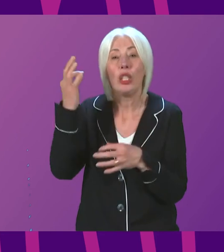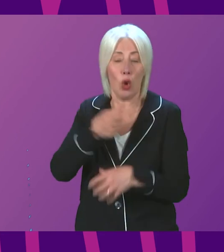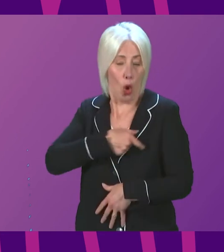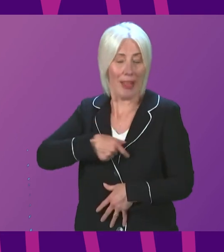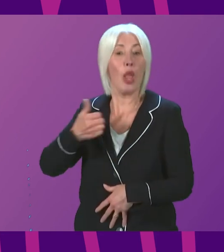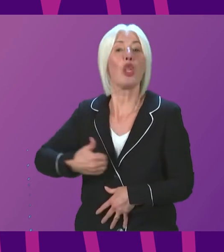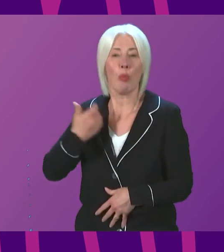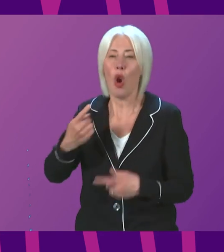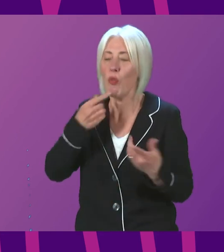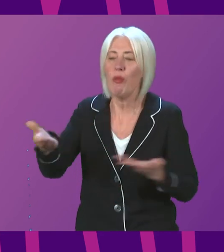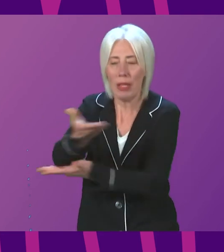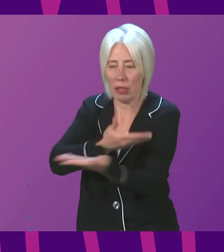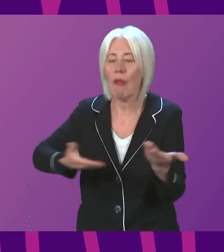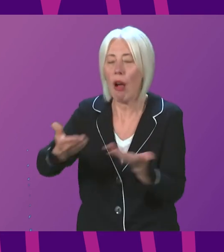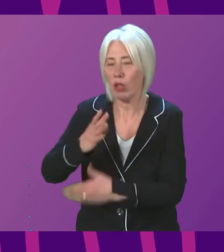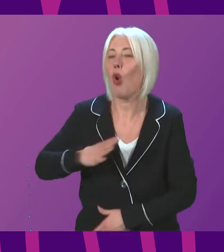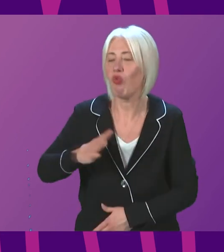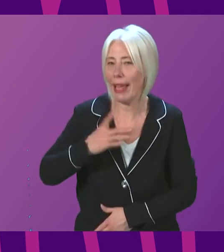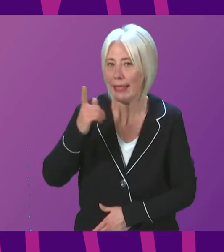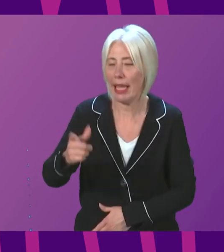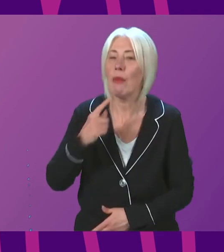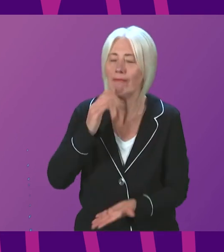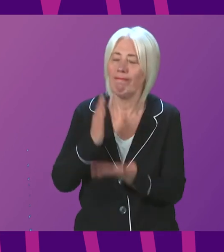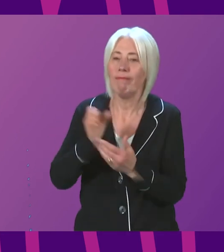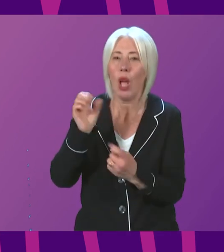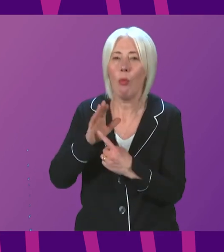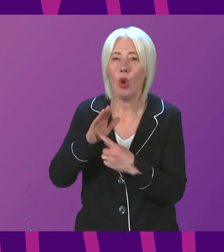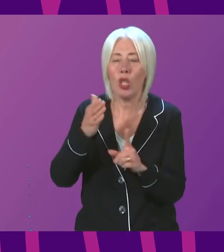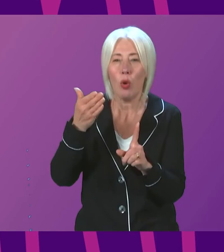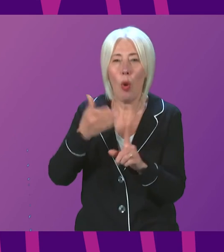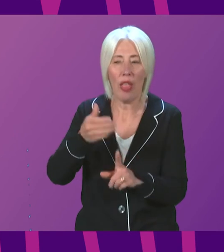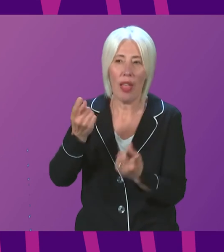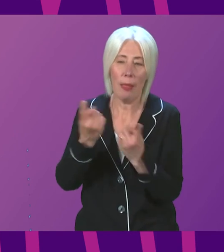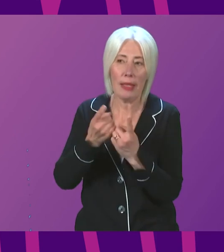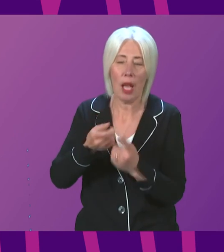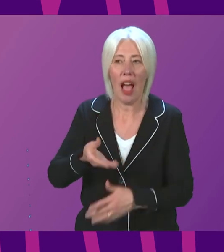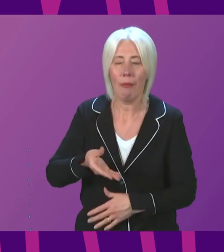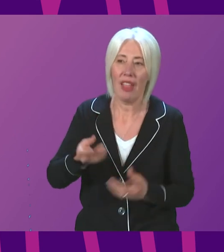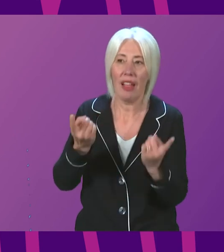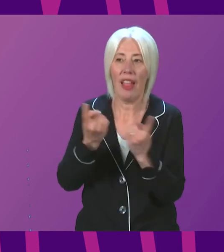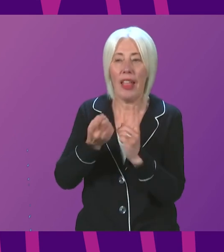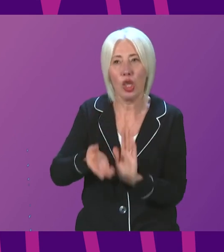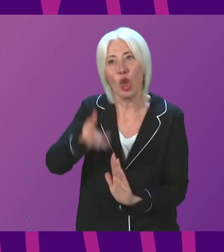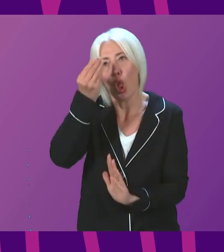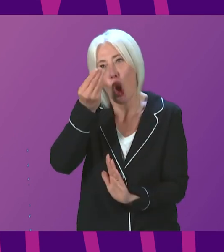it is important that we have an identification of lessons to be learnt at the earliest possible opportunity so that we